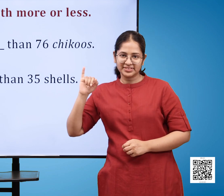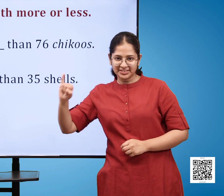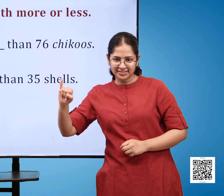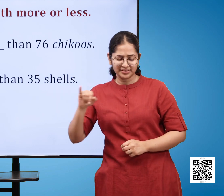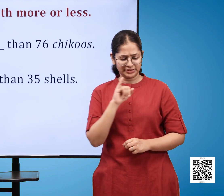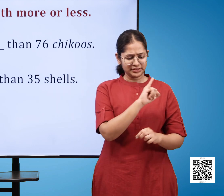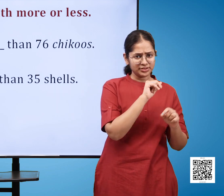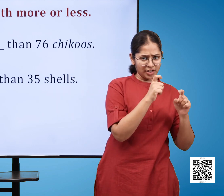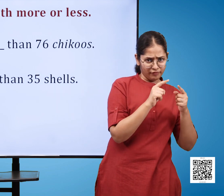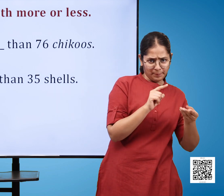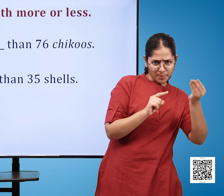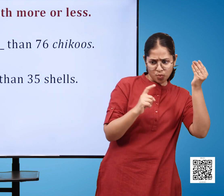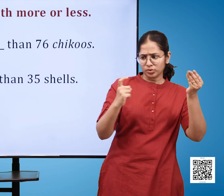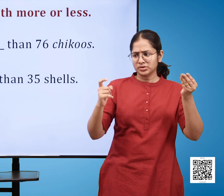then 76 chikus